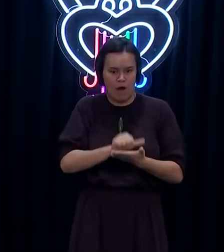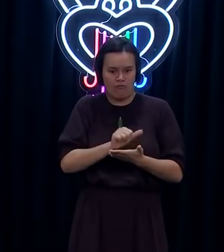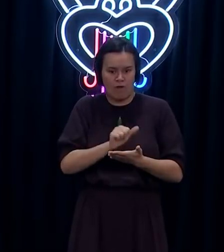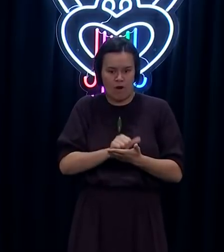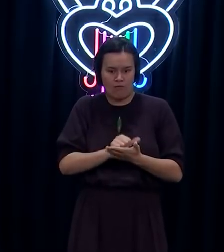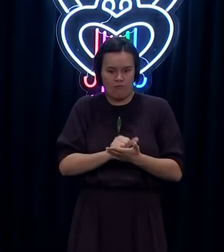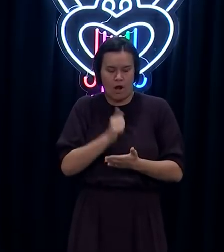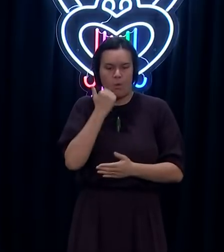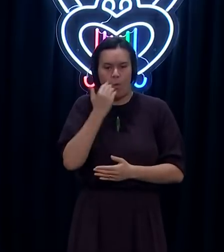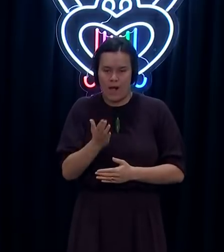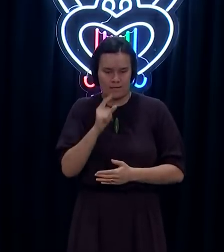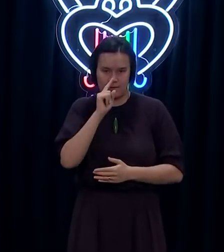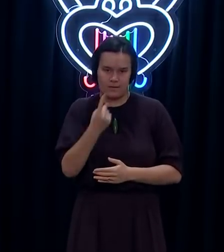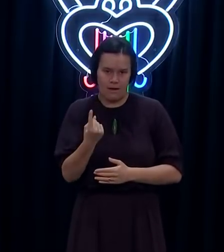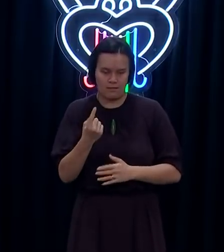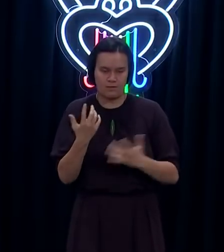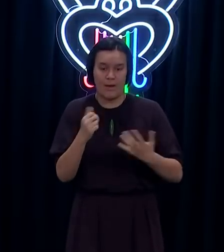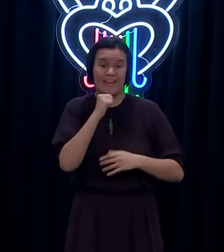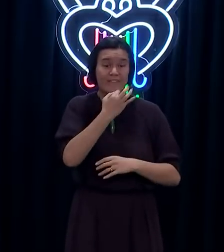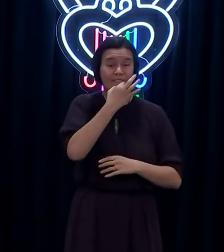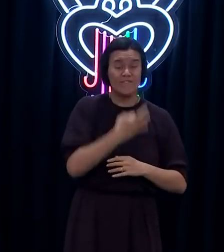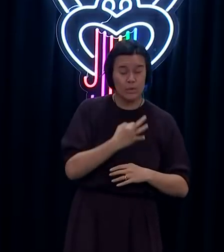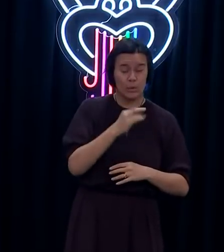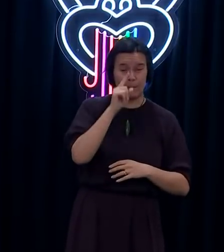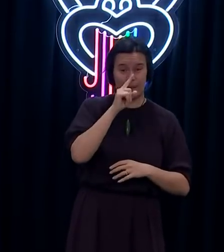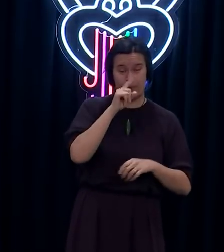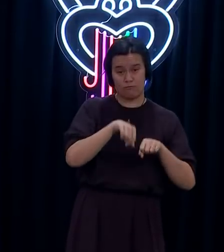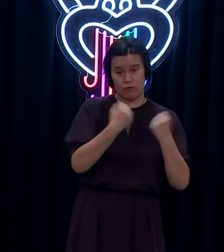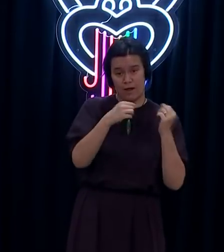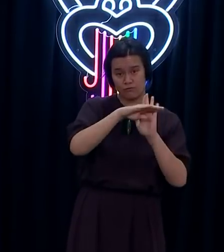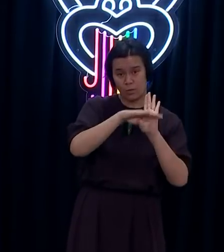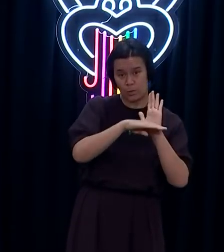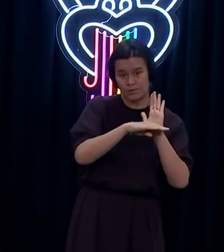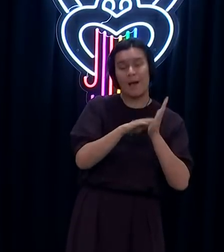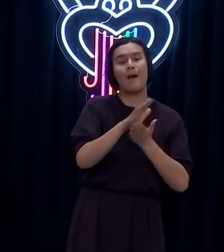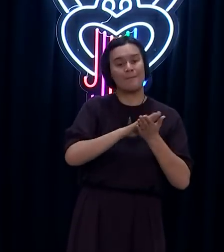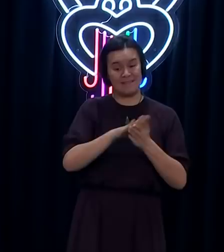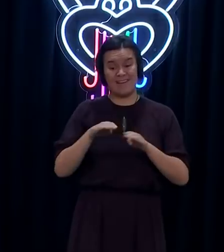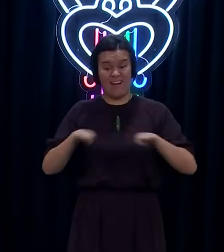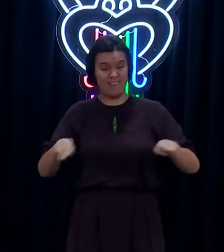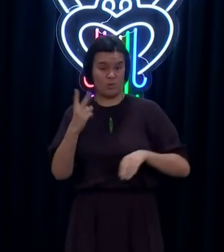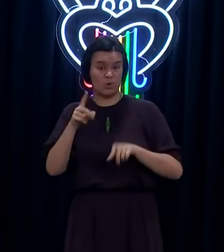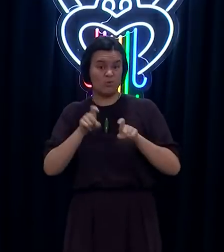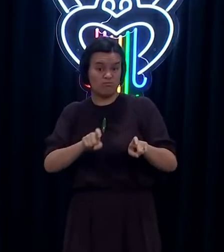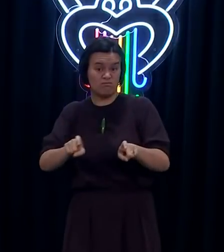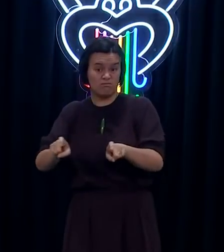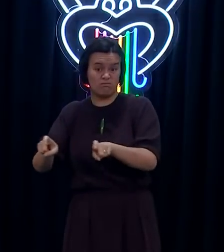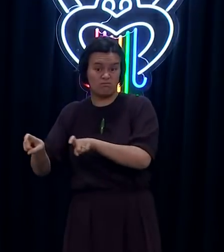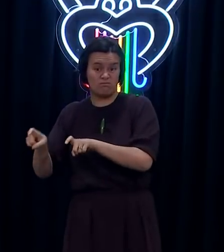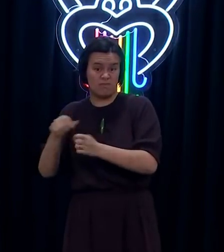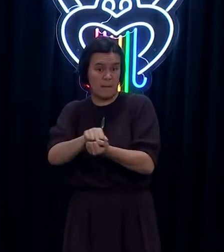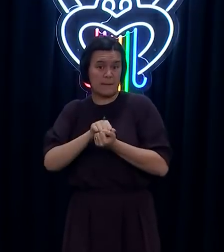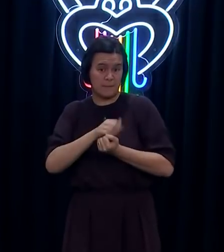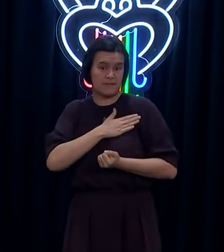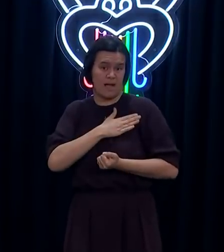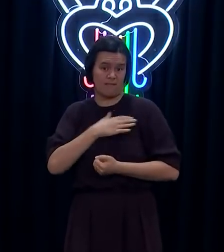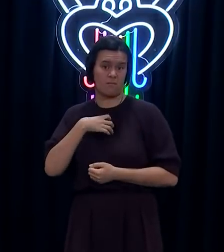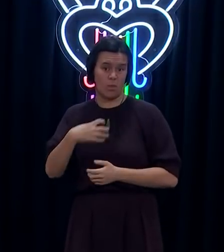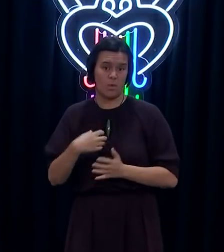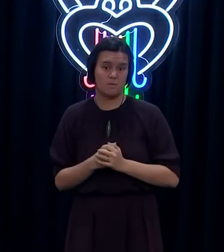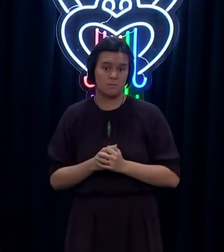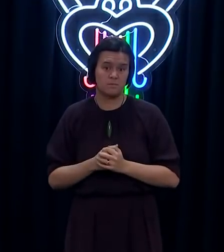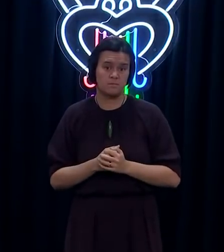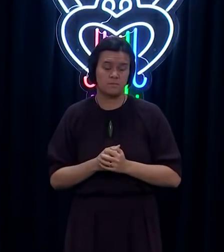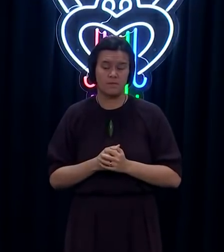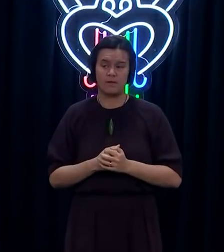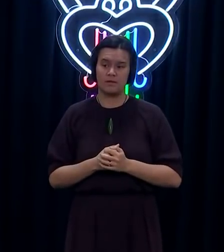and the best third backstop measure is for us still to have restrictions in the rest of the country just in case. Black hat. Now. Oh sorry.